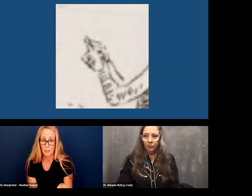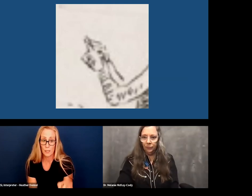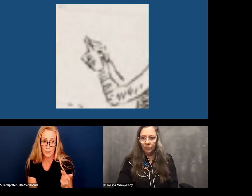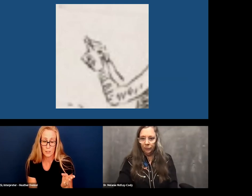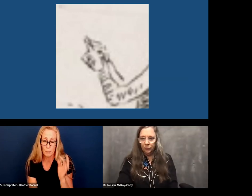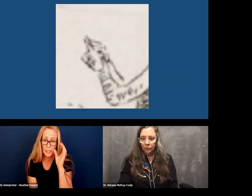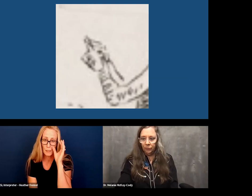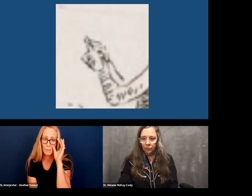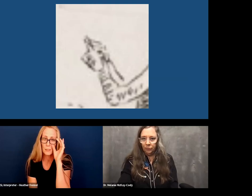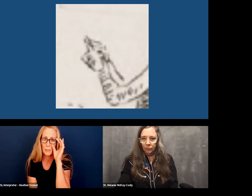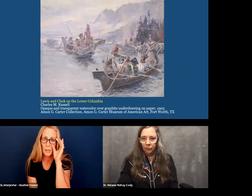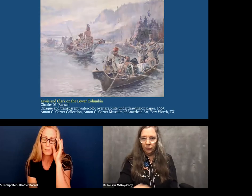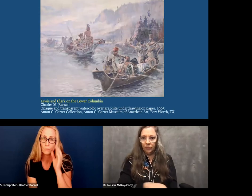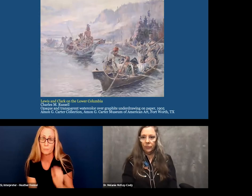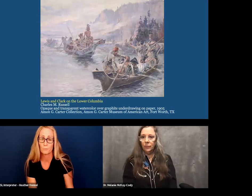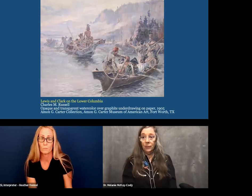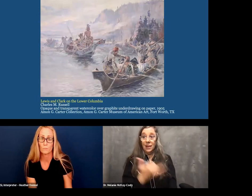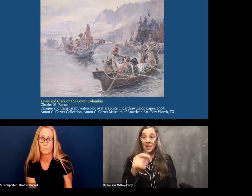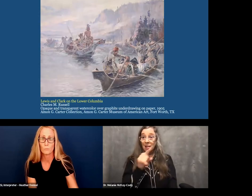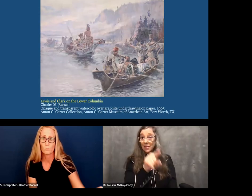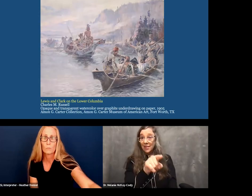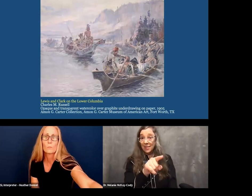painting means to sell.